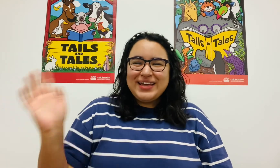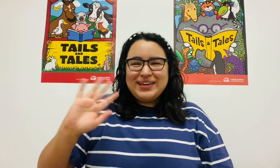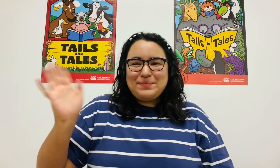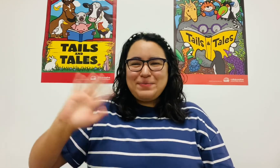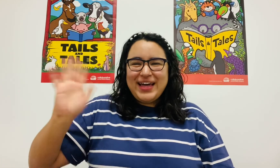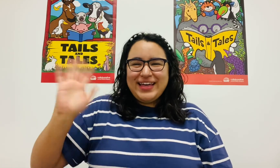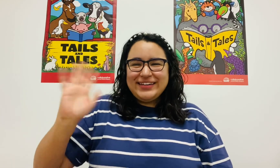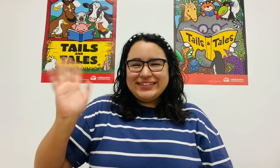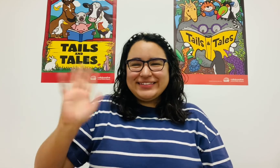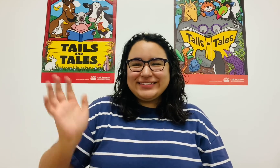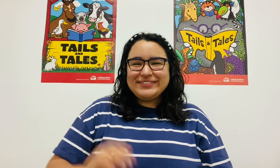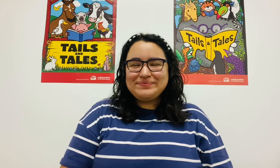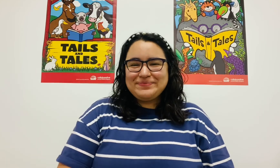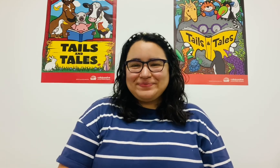Bye-bye.-bye.-bye.-bye.-bye. Bye